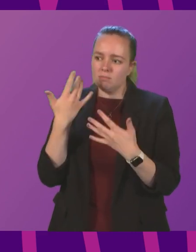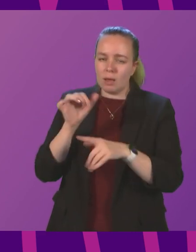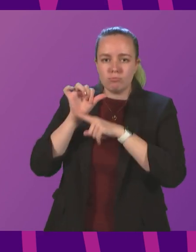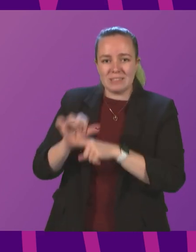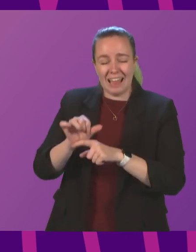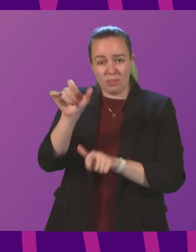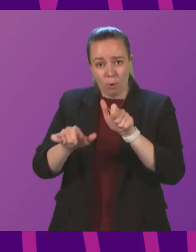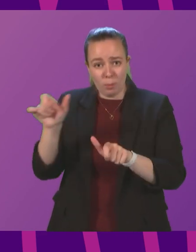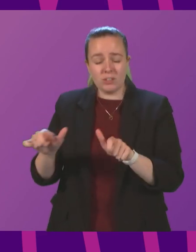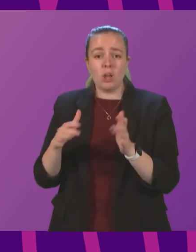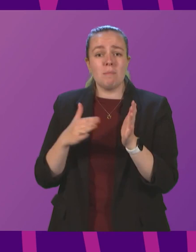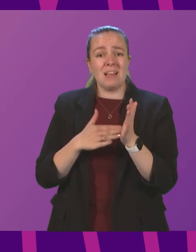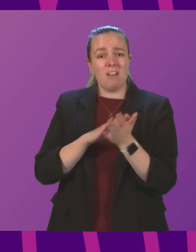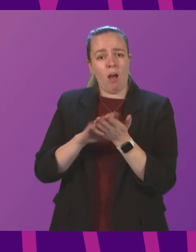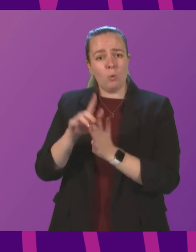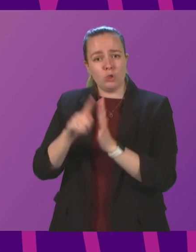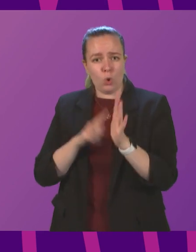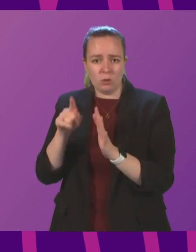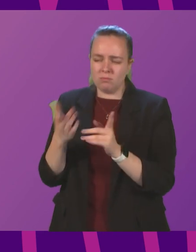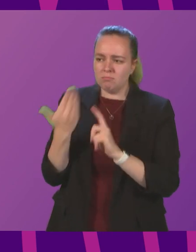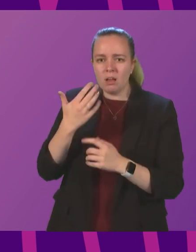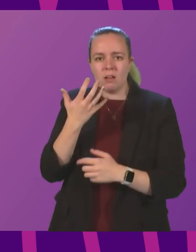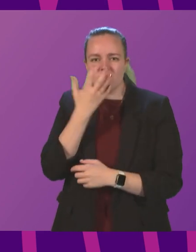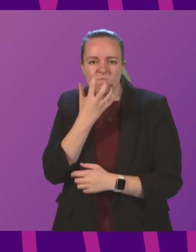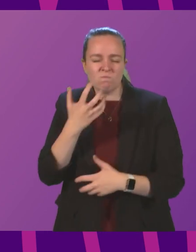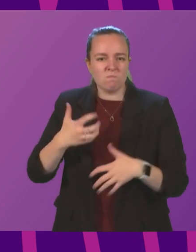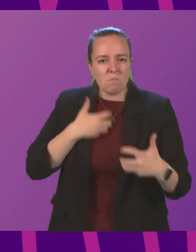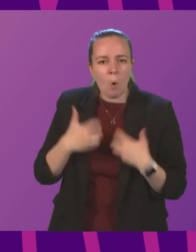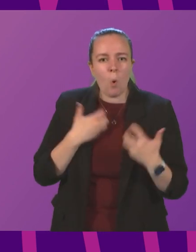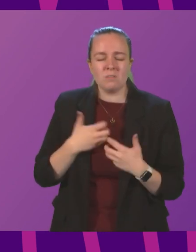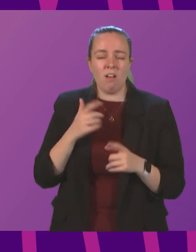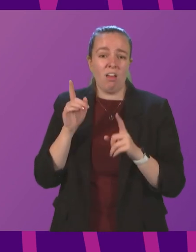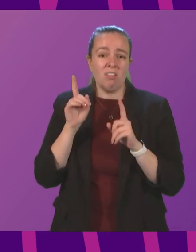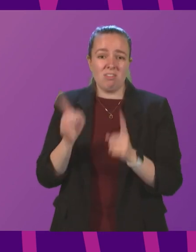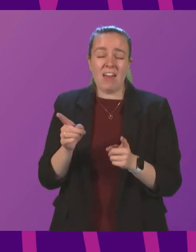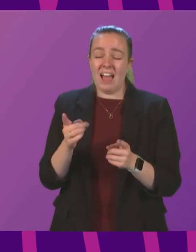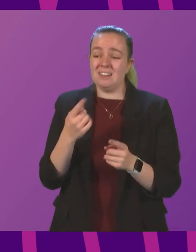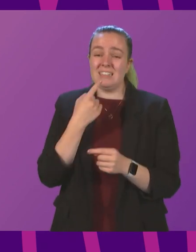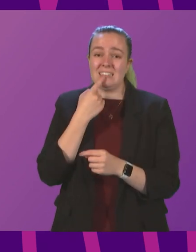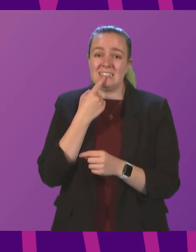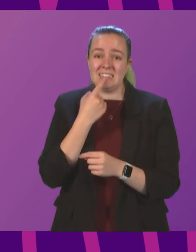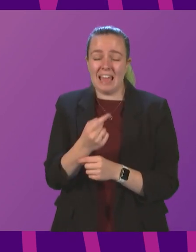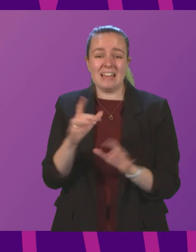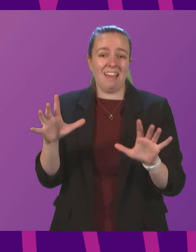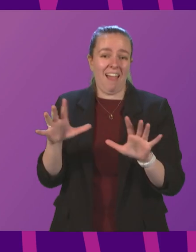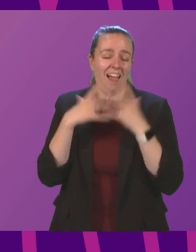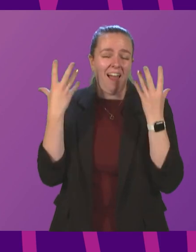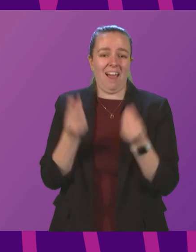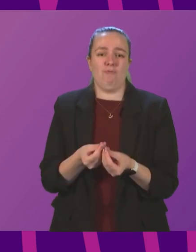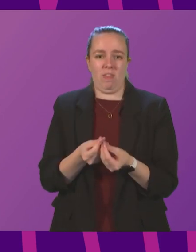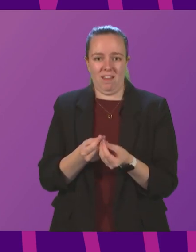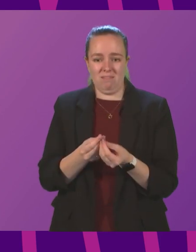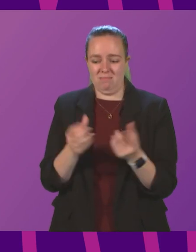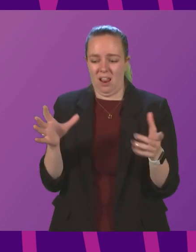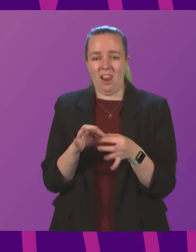population, and Mr Halcroft-Johnson comes along and moans about it. That just says it all about